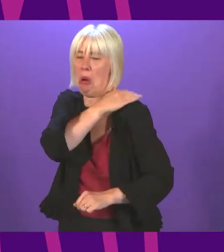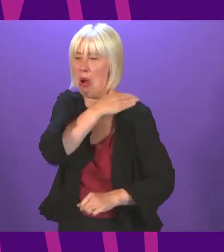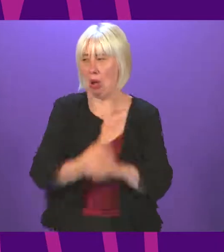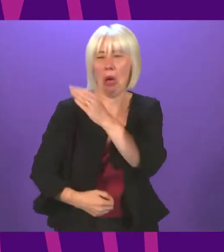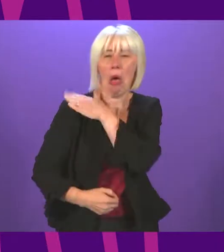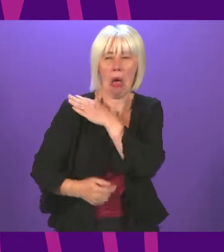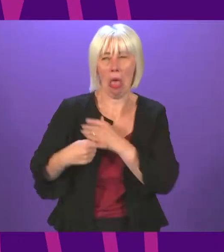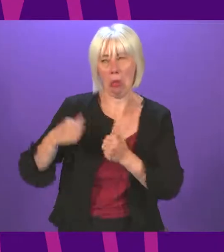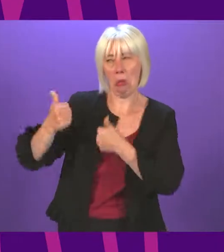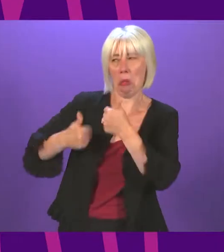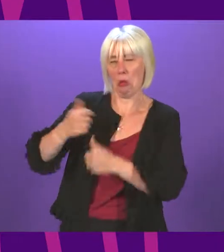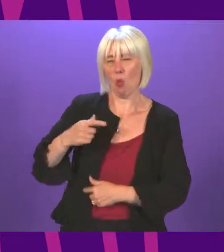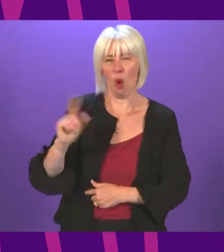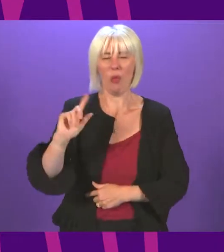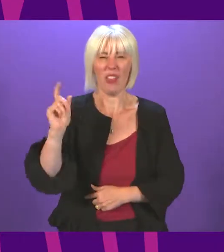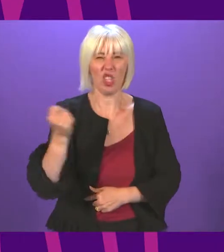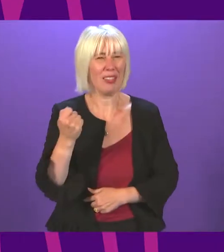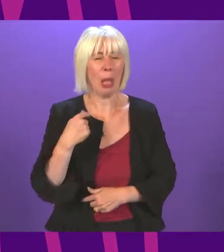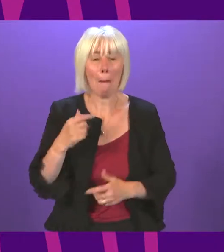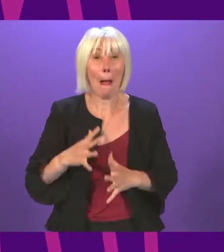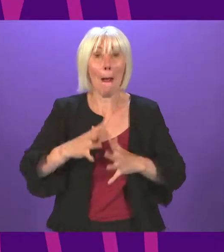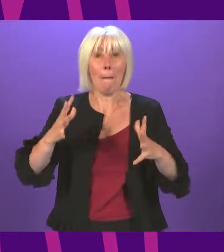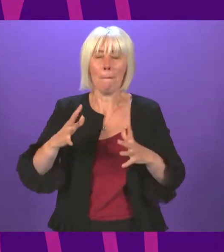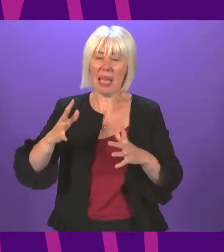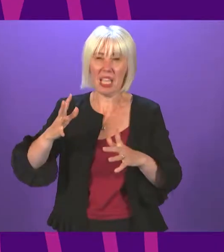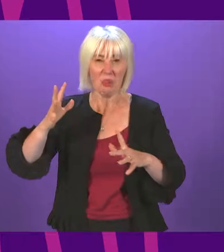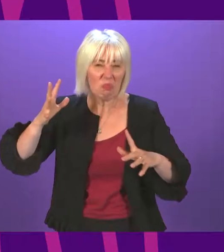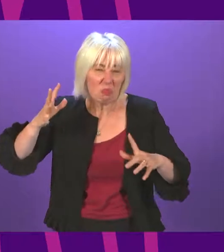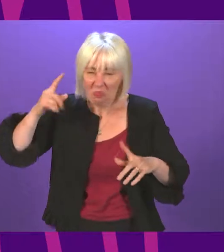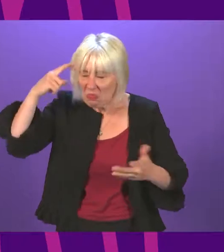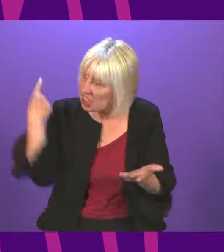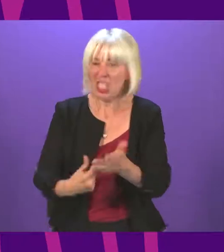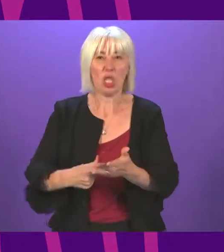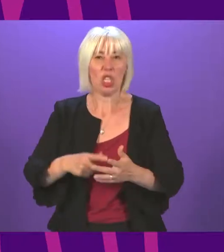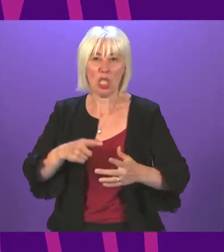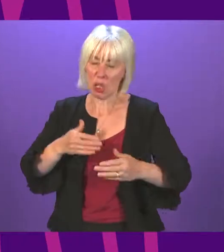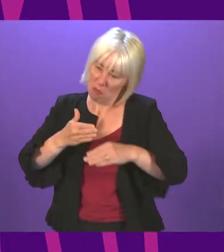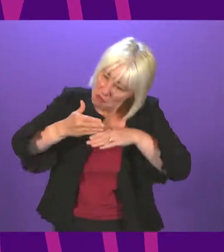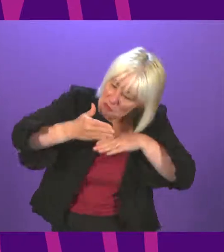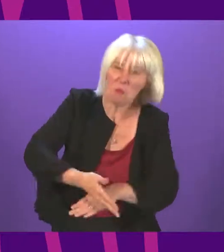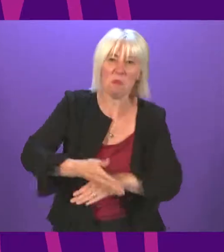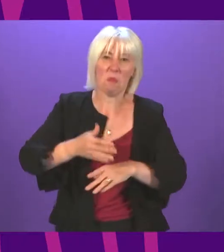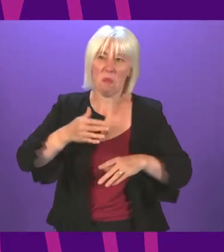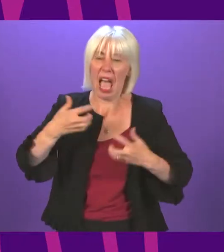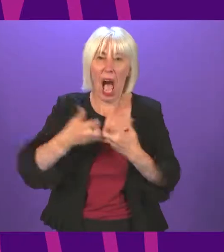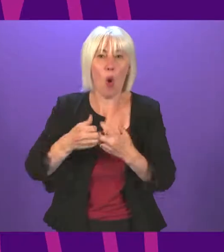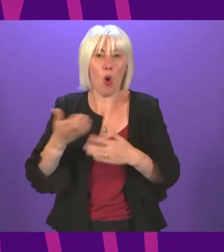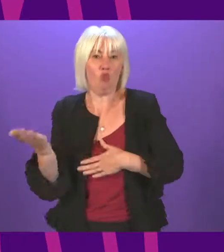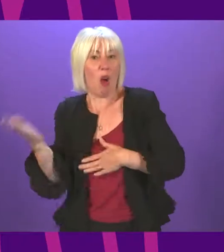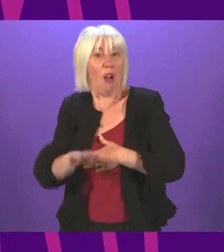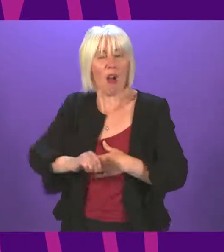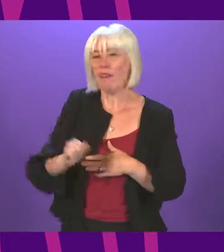achievements. But these weren't the big actions of a government taking the big decisions necessary to tackle Scotland's recovery.